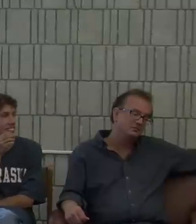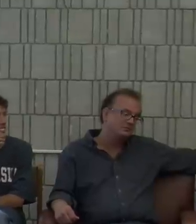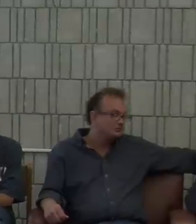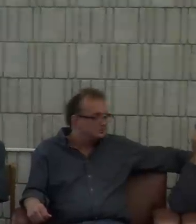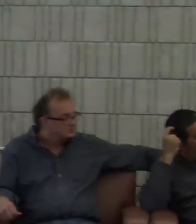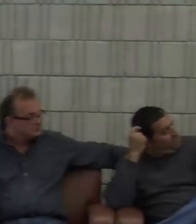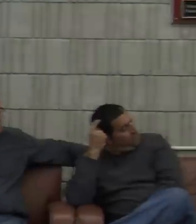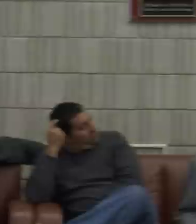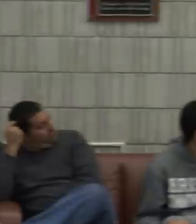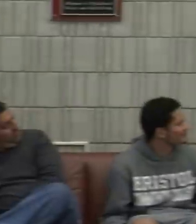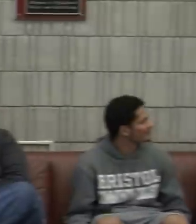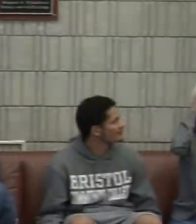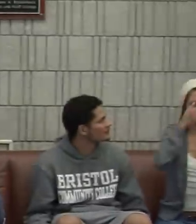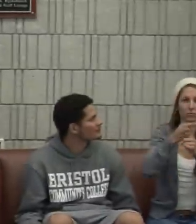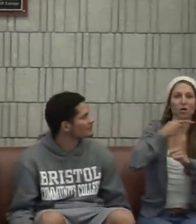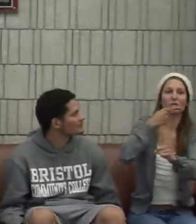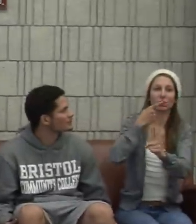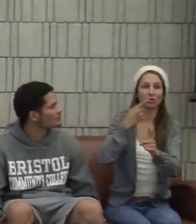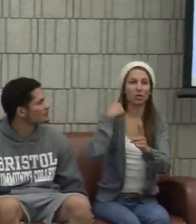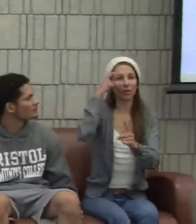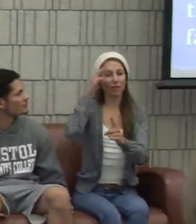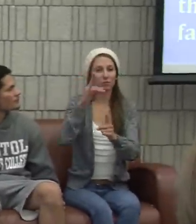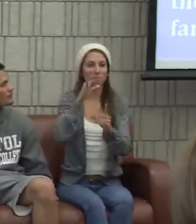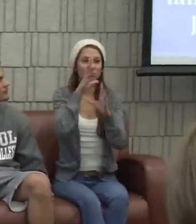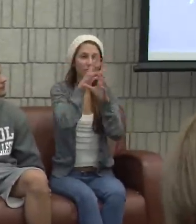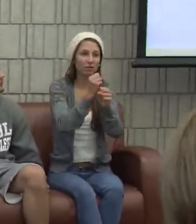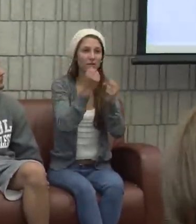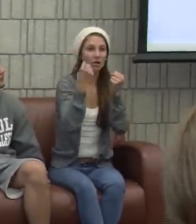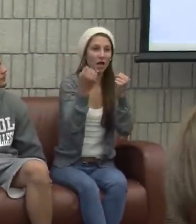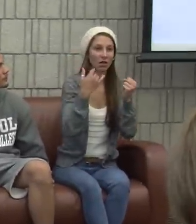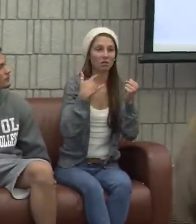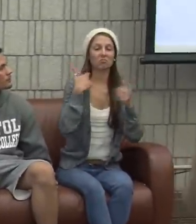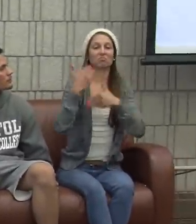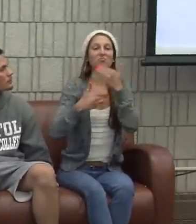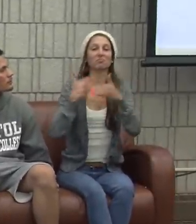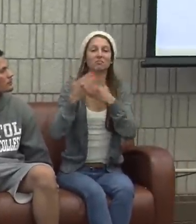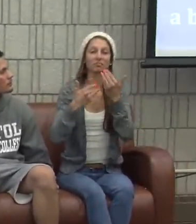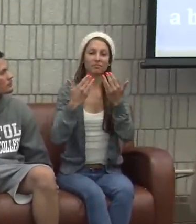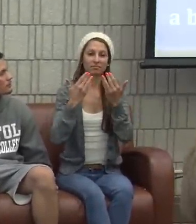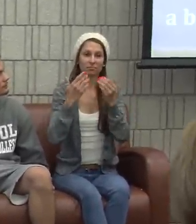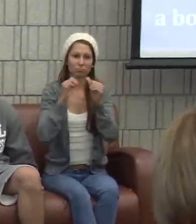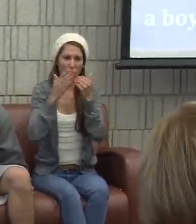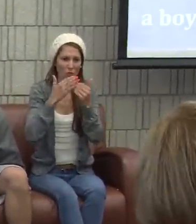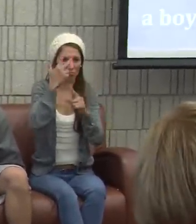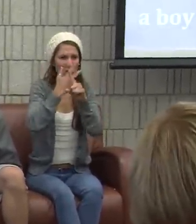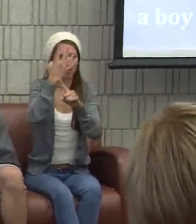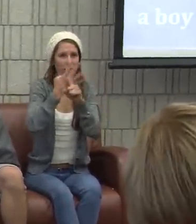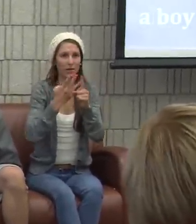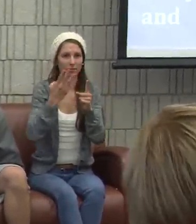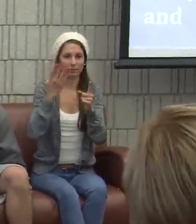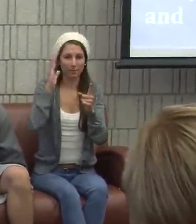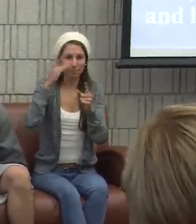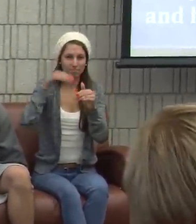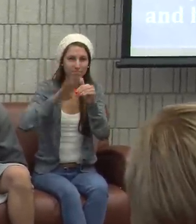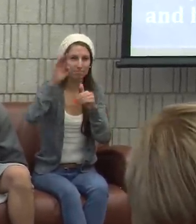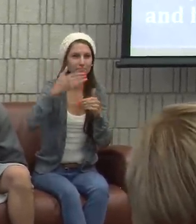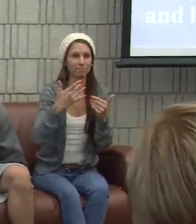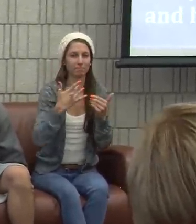Well, a few years ago I met a boy who was able to hear and he was fascinated with signing and the relationship developed for three or four